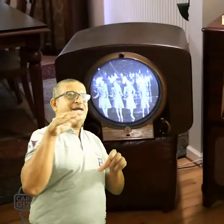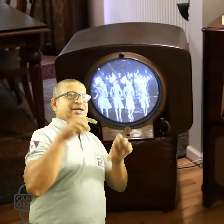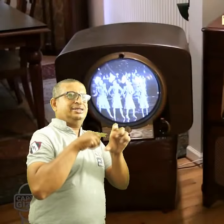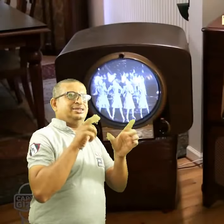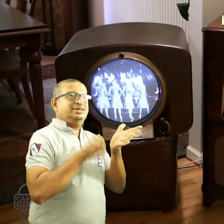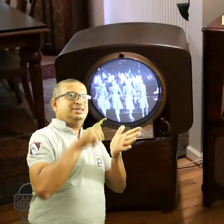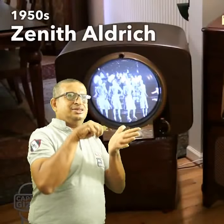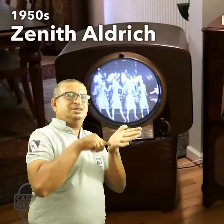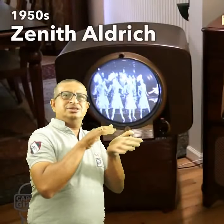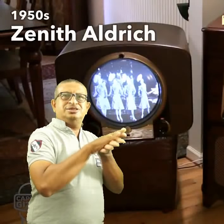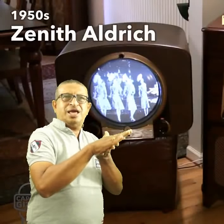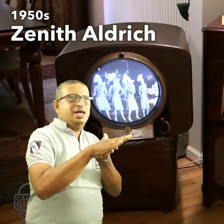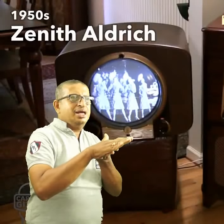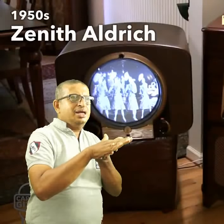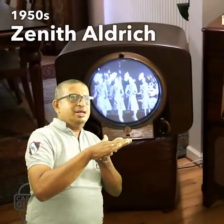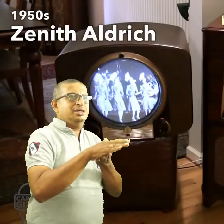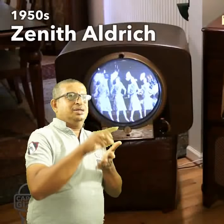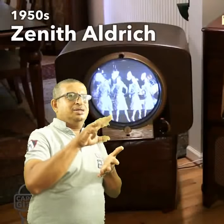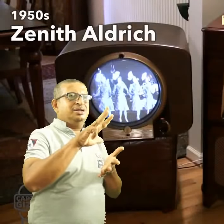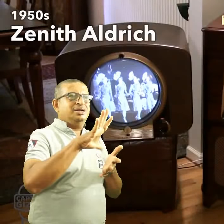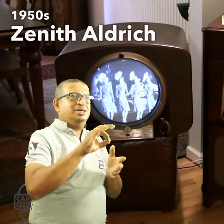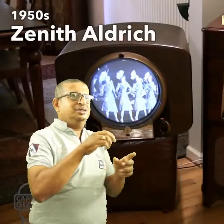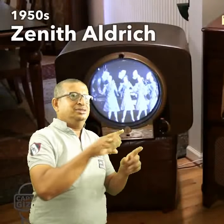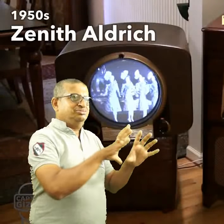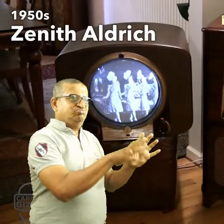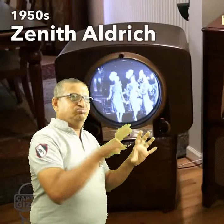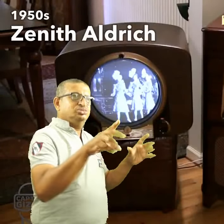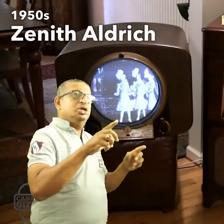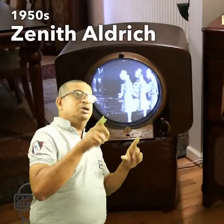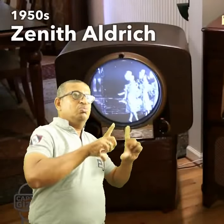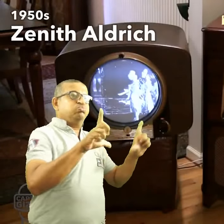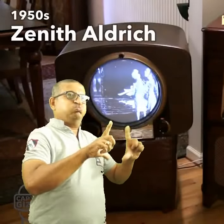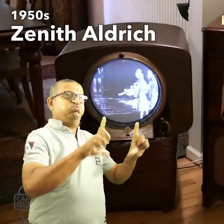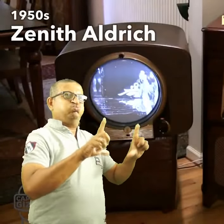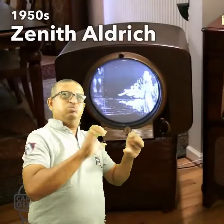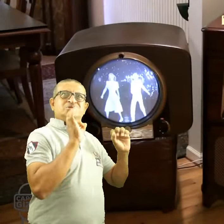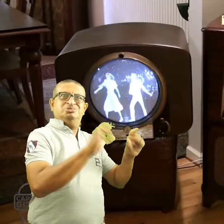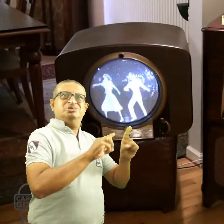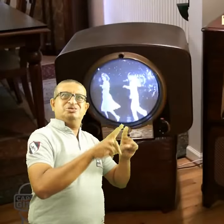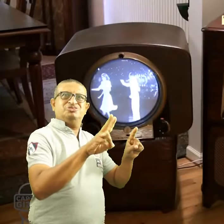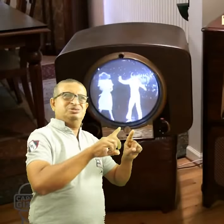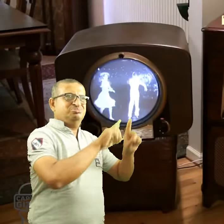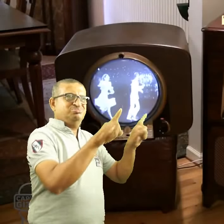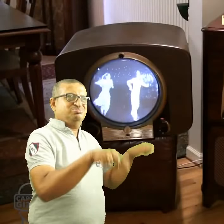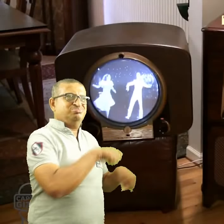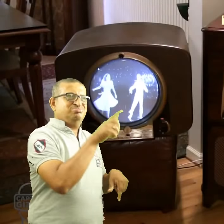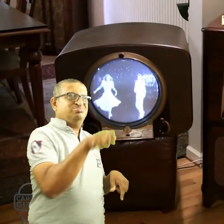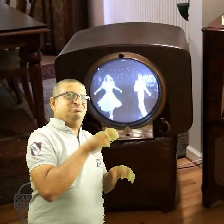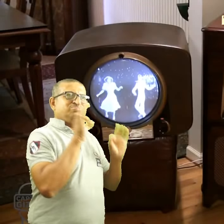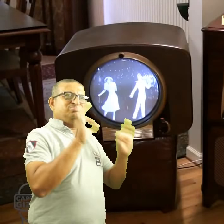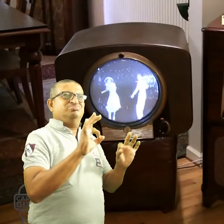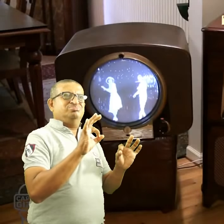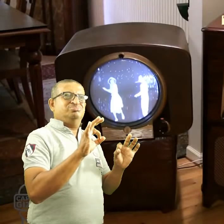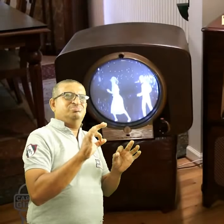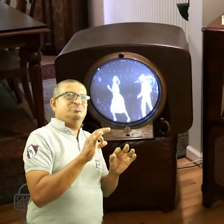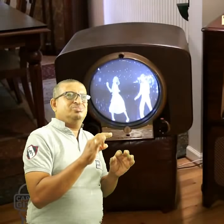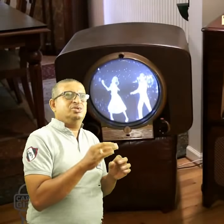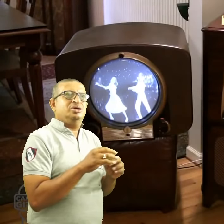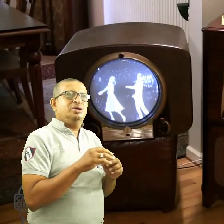The 1950s brought us the short-lived porthole televisions, but most importantly, it brought us the NTSC color standard.